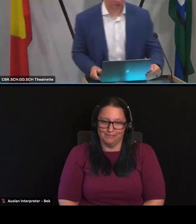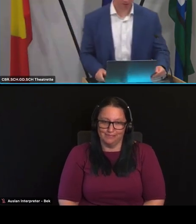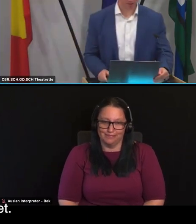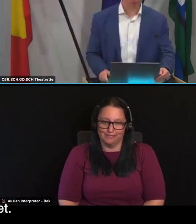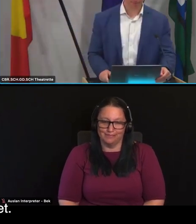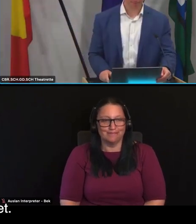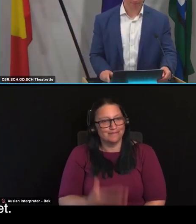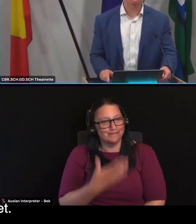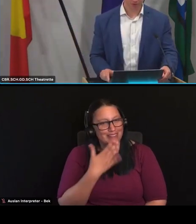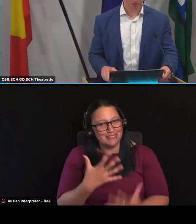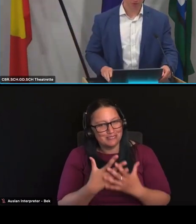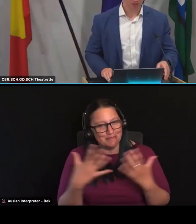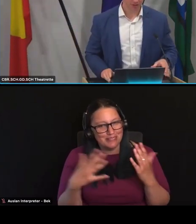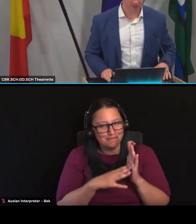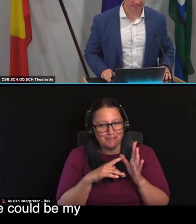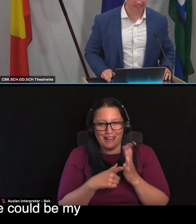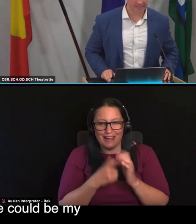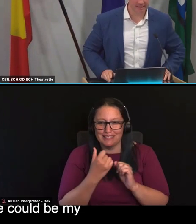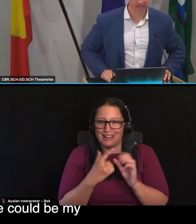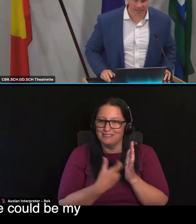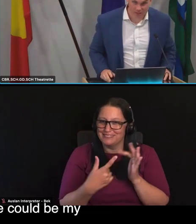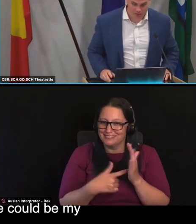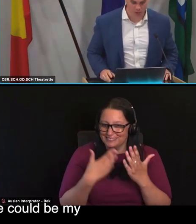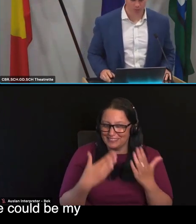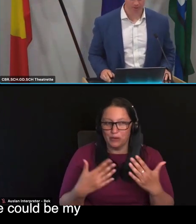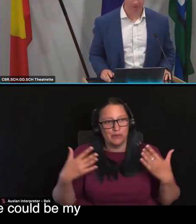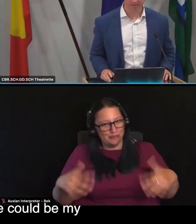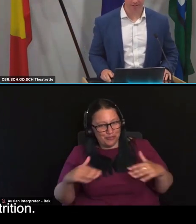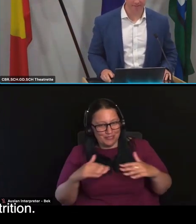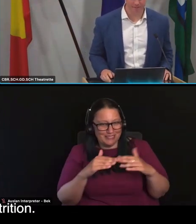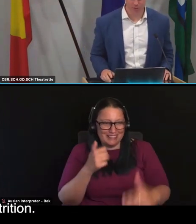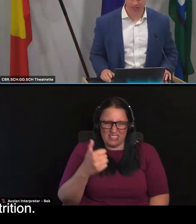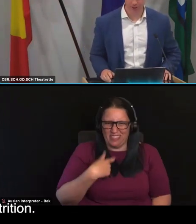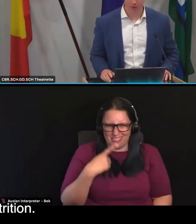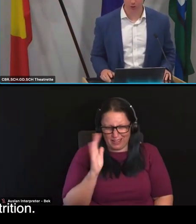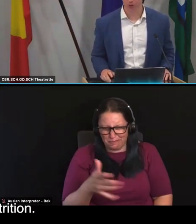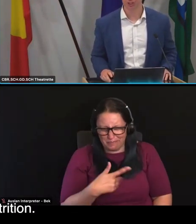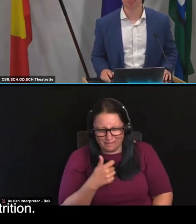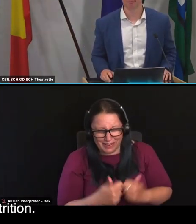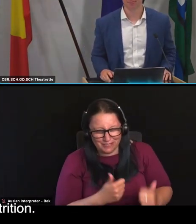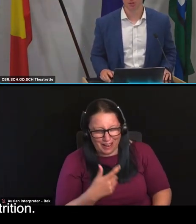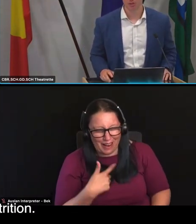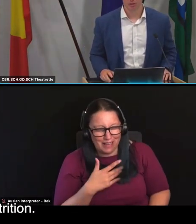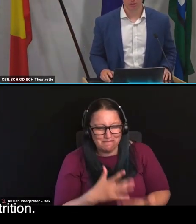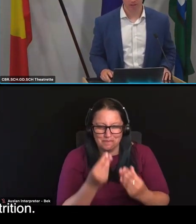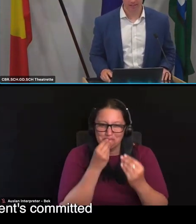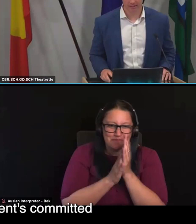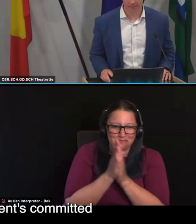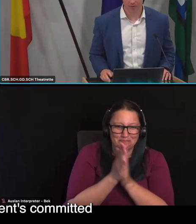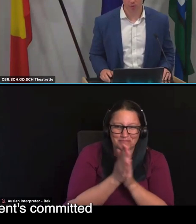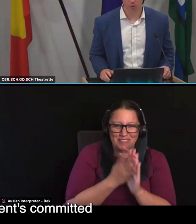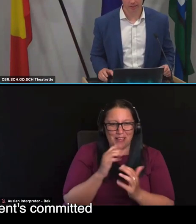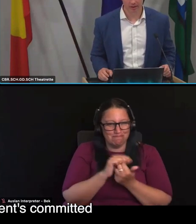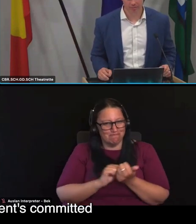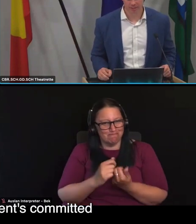Thank you Margaret. So standard six, I think this one could be my favourite, food and nutrition. So